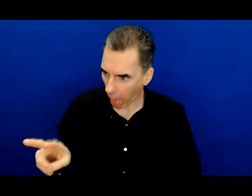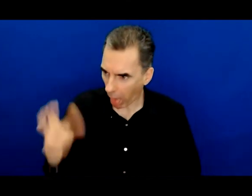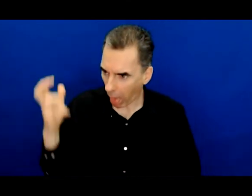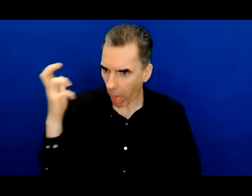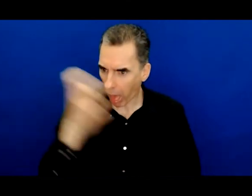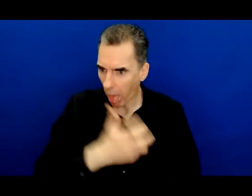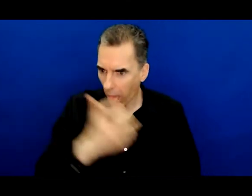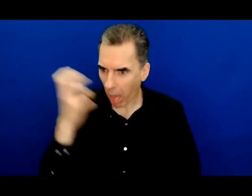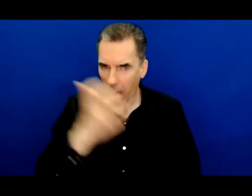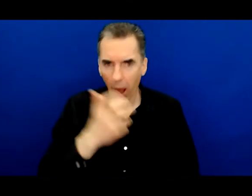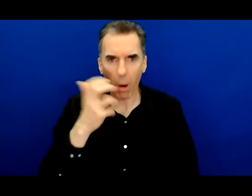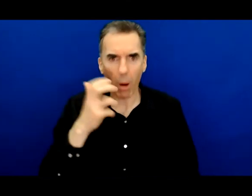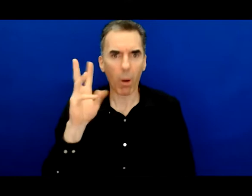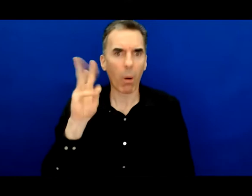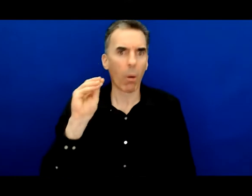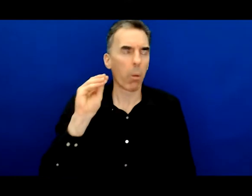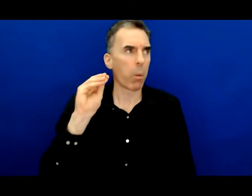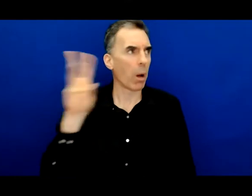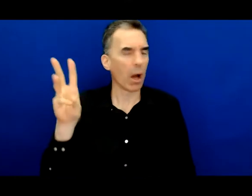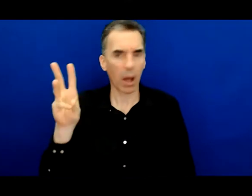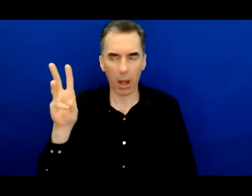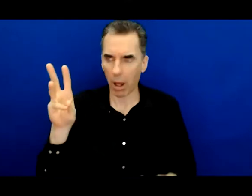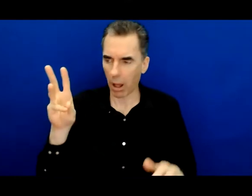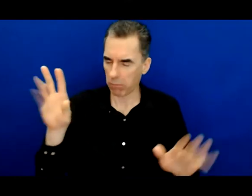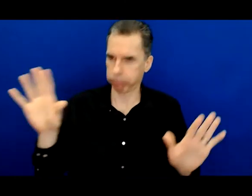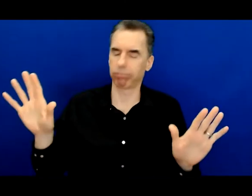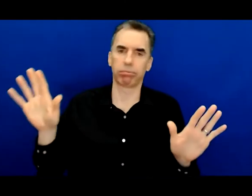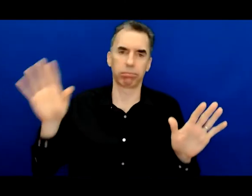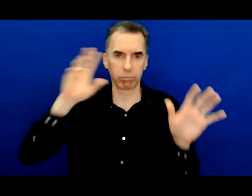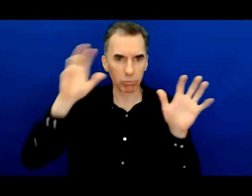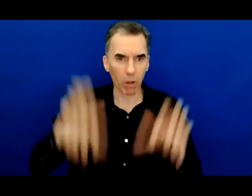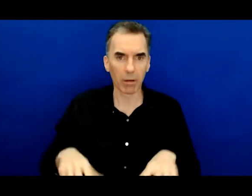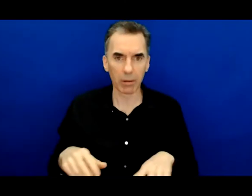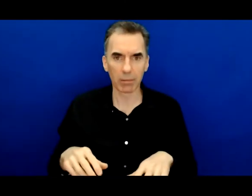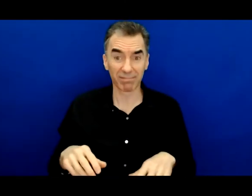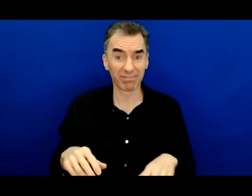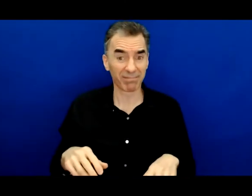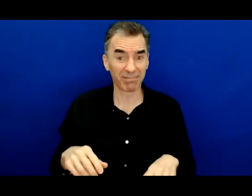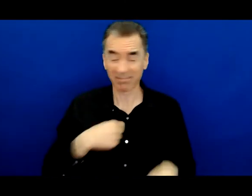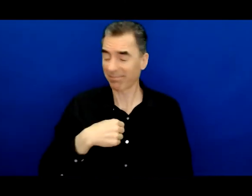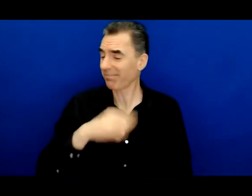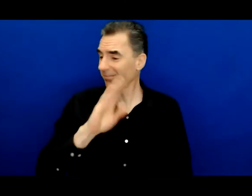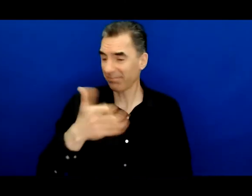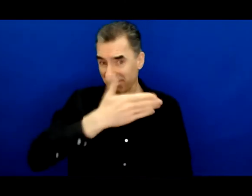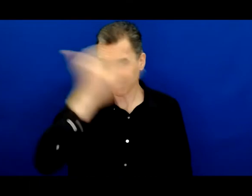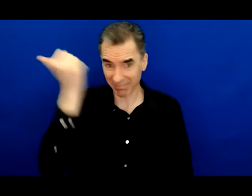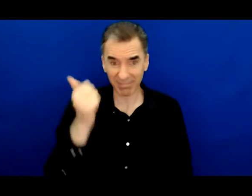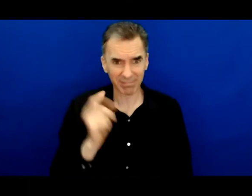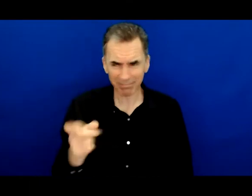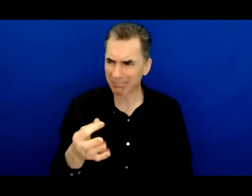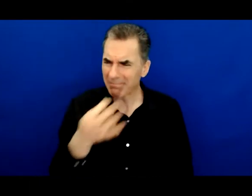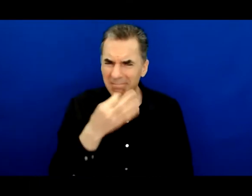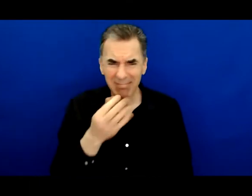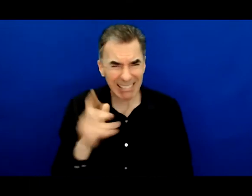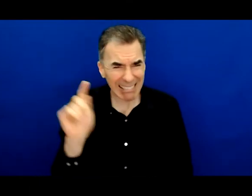like some waking fantasy just a minute ago. It was one of those moments you remember with staggering clarity. One of those moments that mark